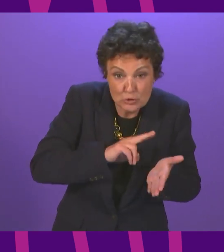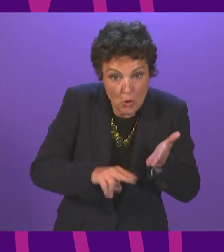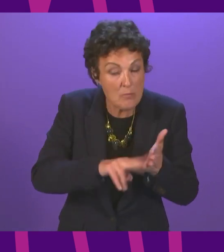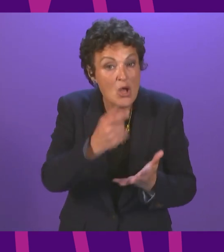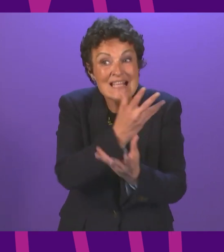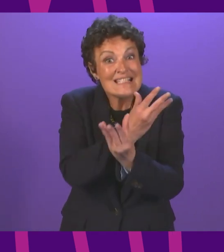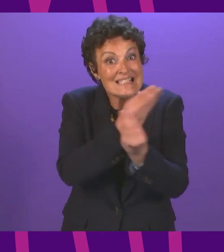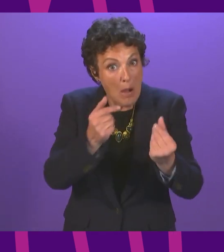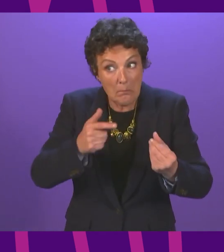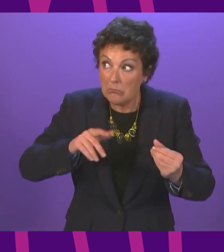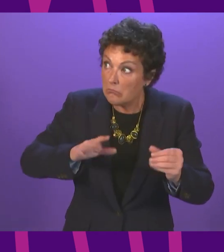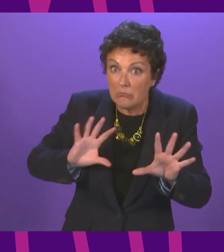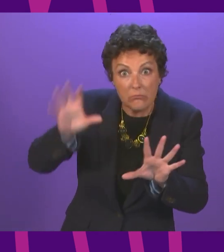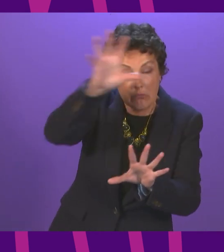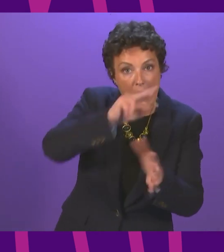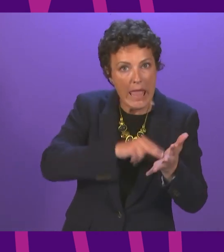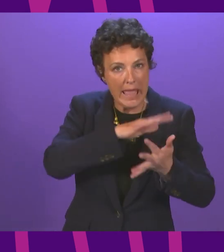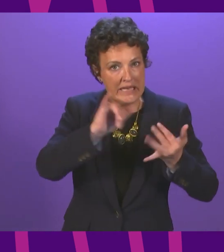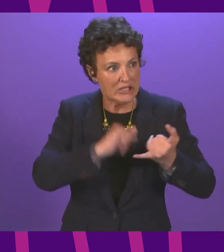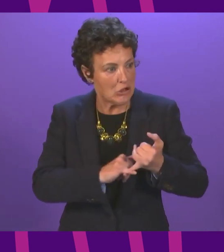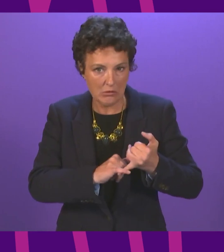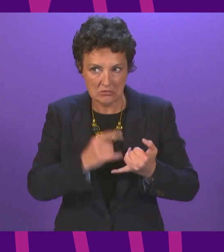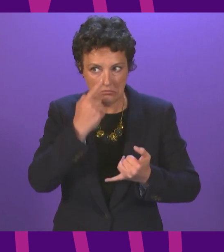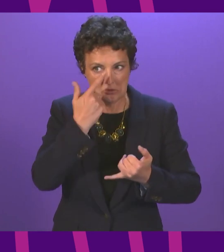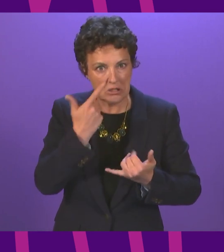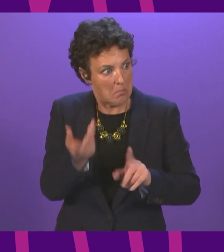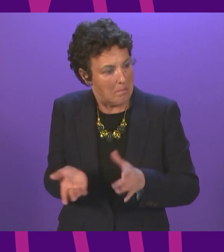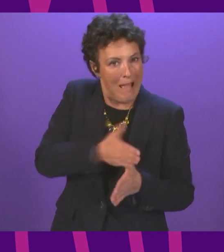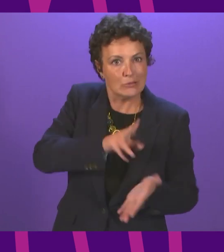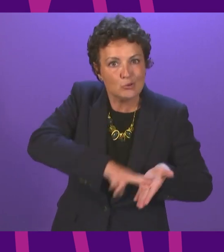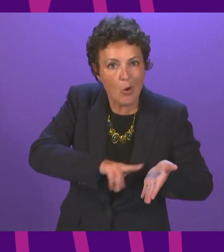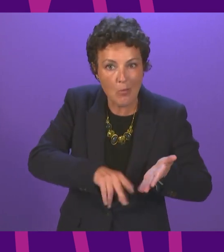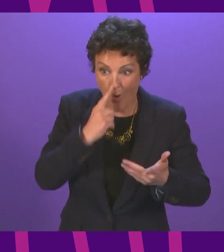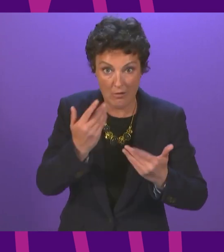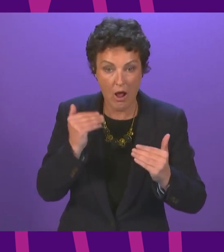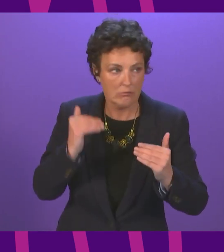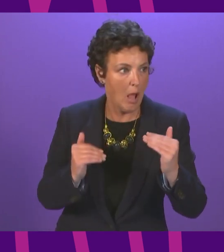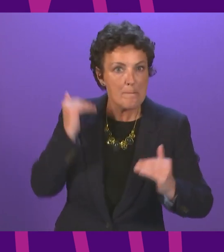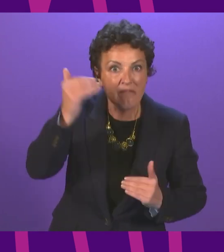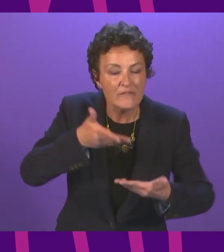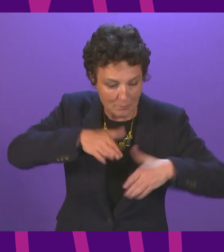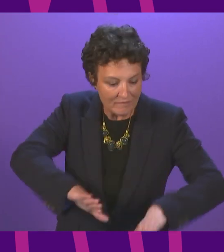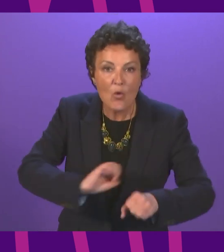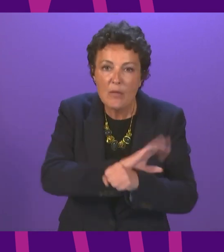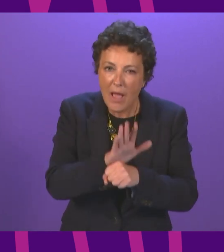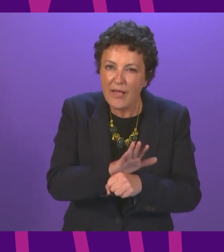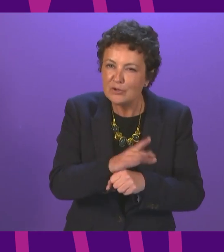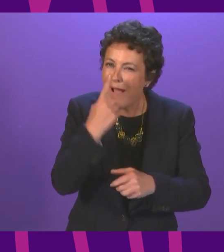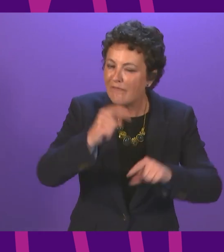NHS are beyond that. Jackie Bailey cited one. Attendancies at A&E, for example, have gone beyond that, above what they were going into